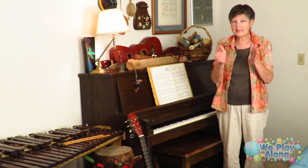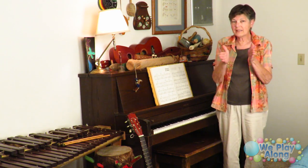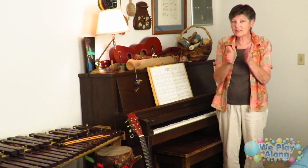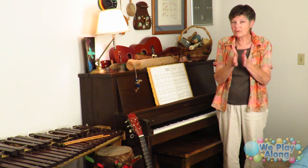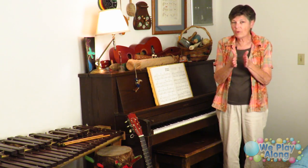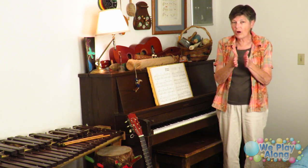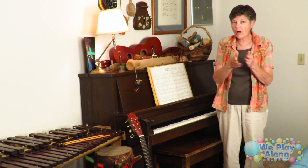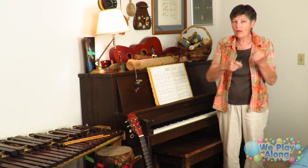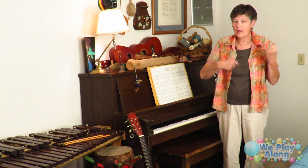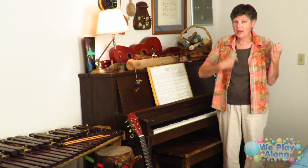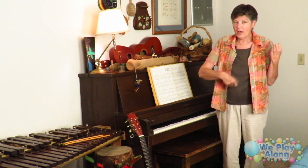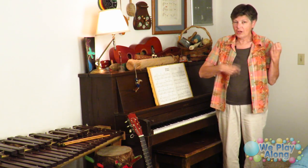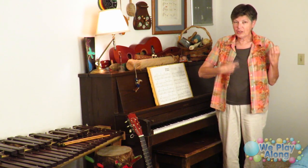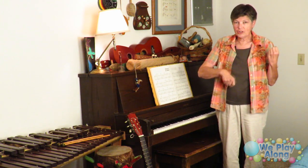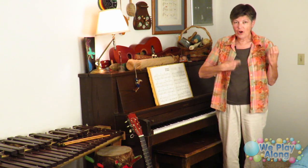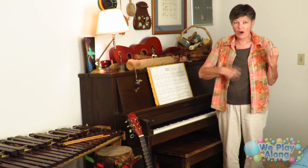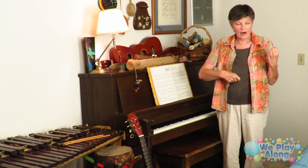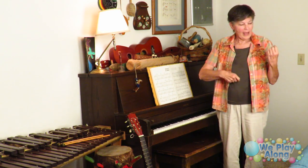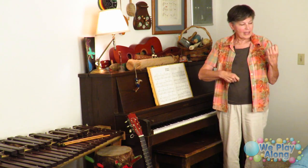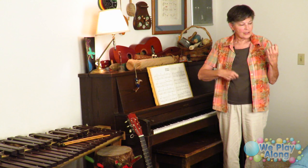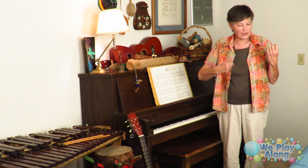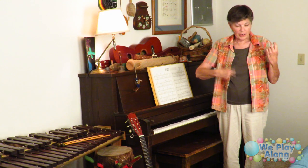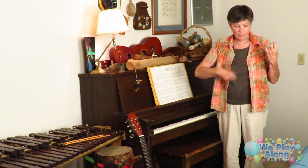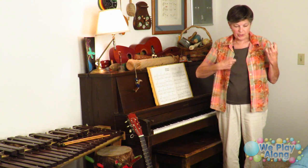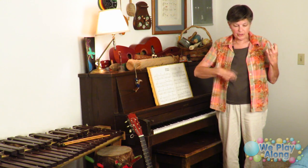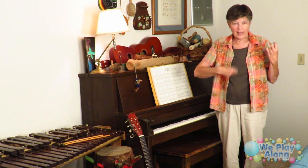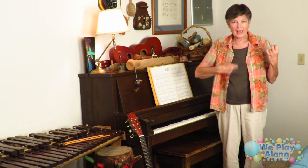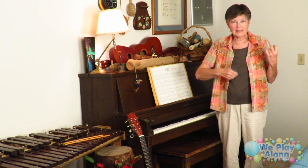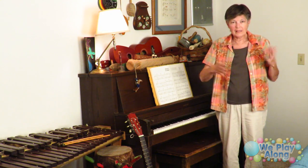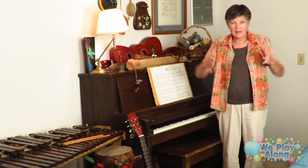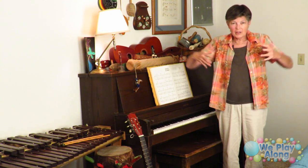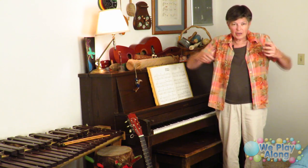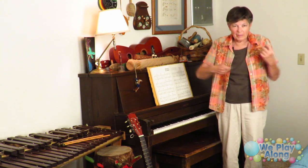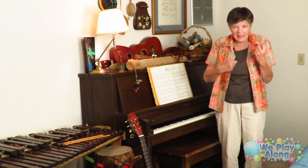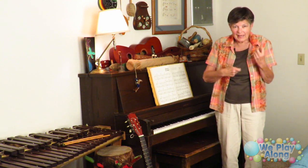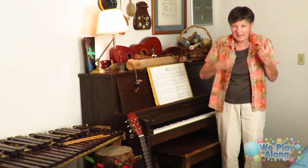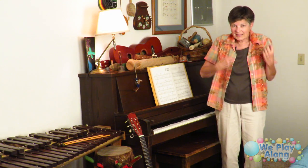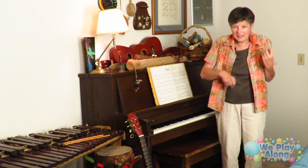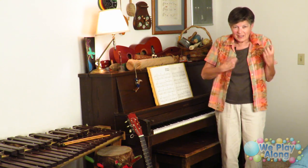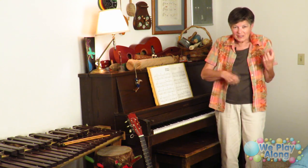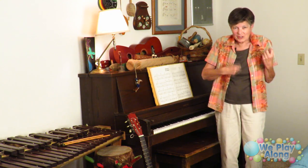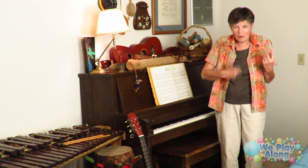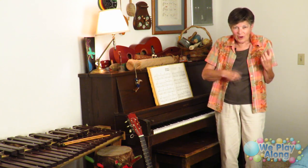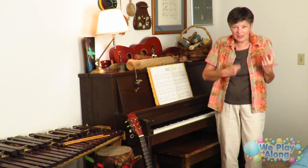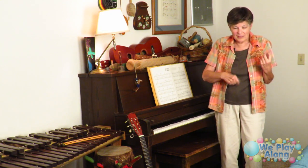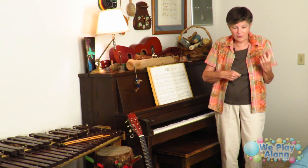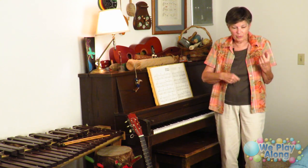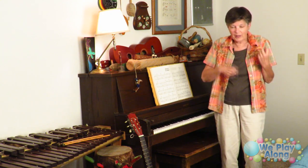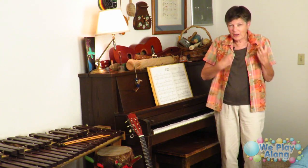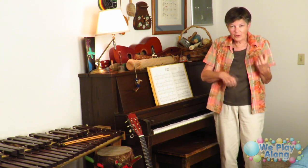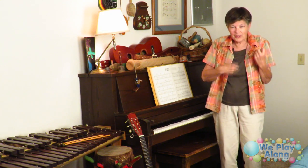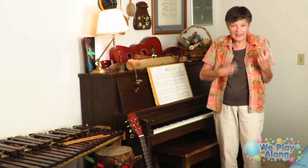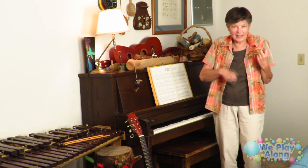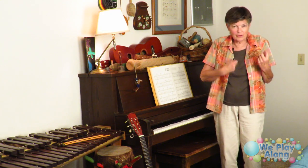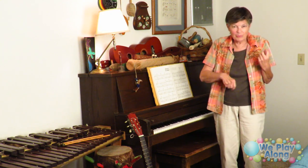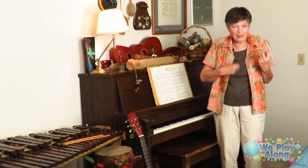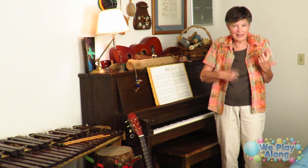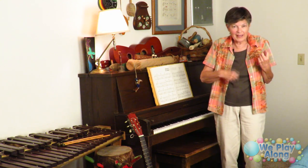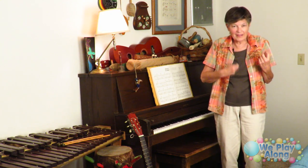it's a small guitar and so you're going to put your hands you're going to make it like it's smaller because if you were playing a ukulele you would play it like